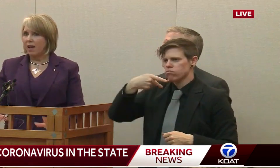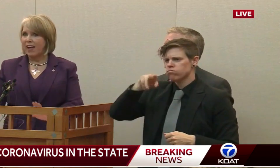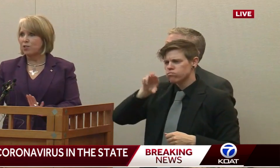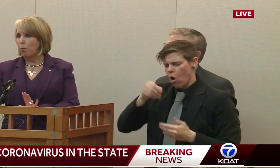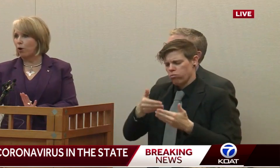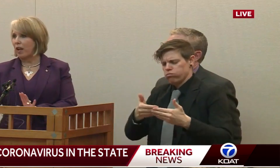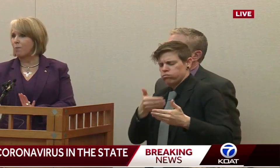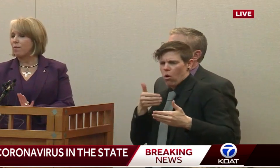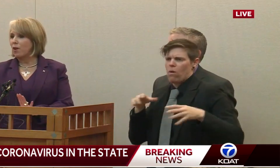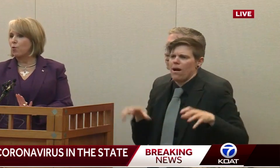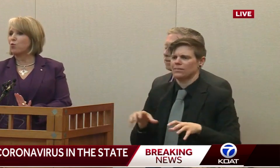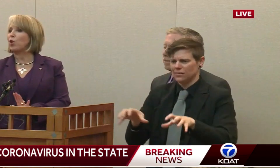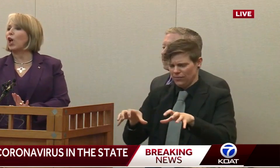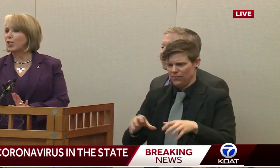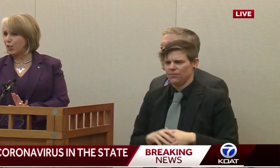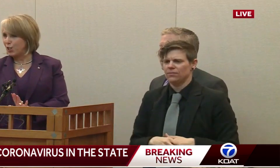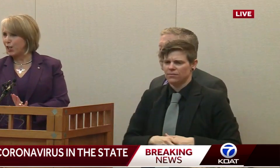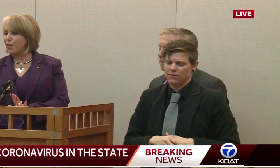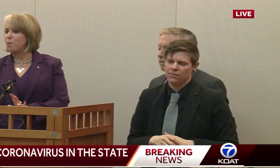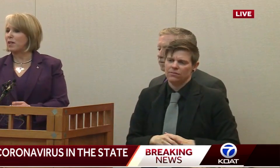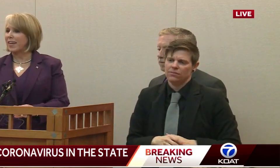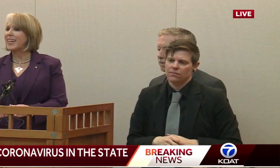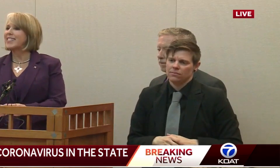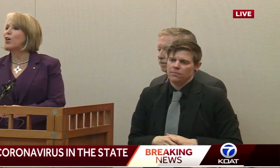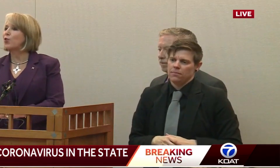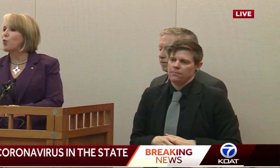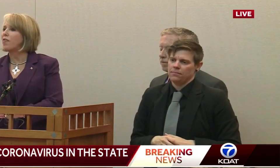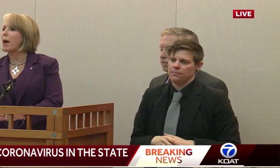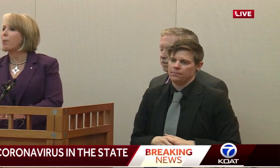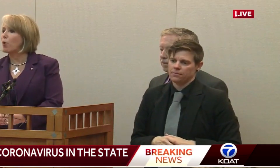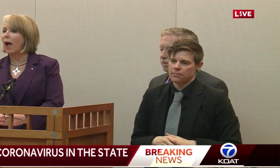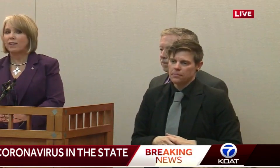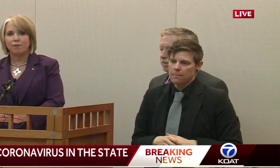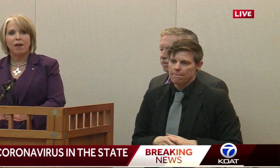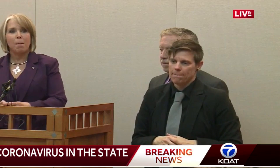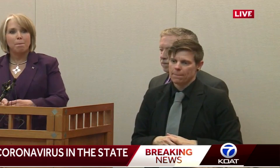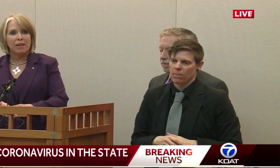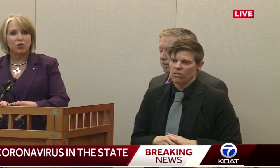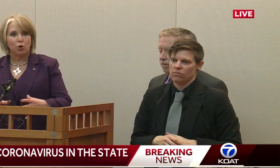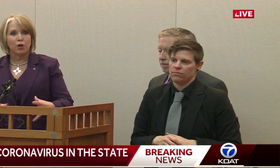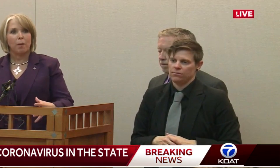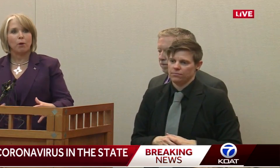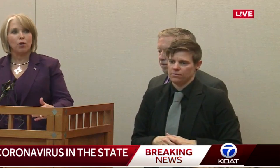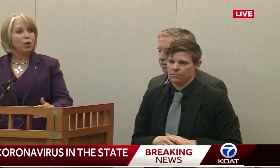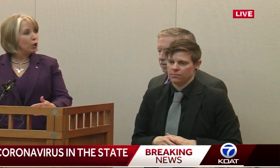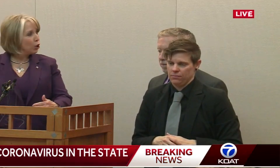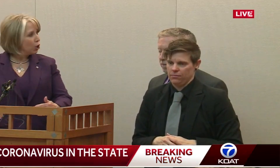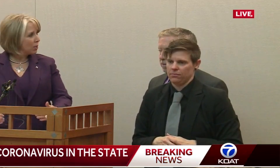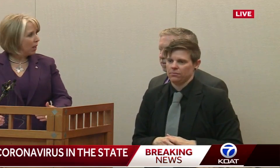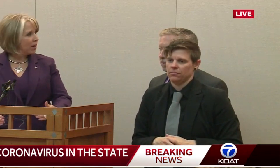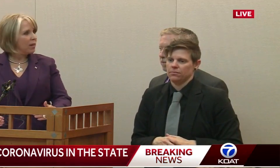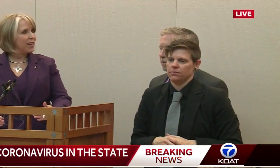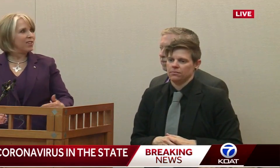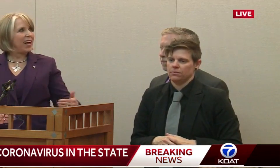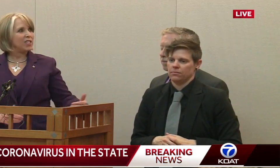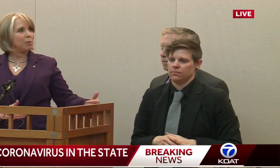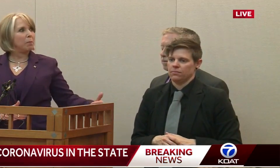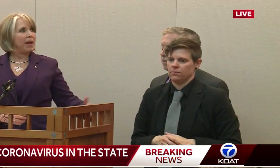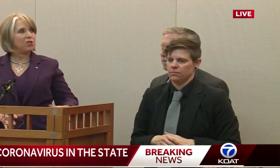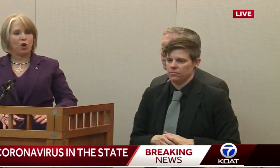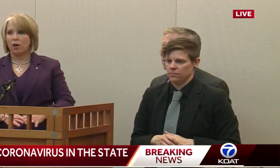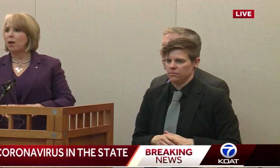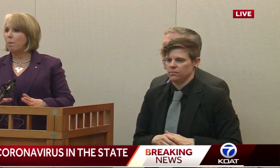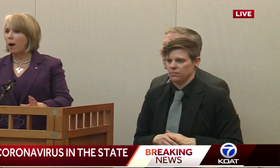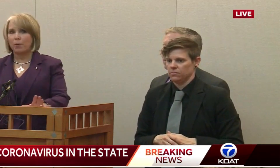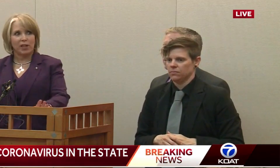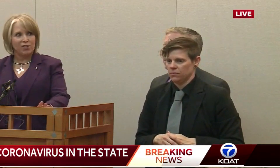And that's the part that I was reluctant to give because I can't tell you what that proactive measure or number looks like. Because it has to